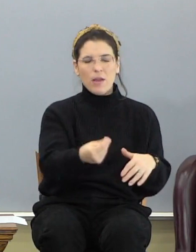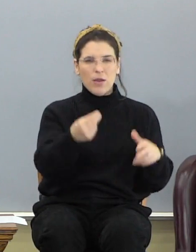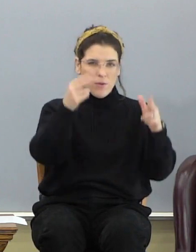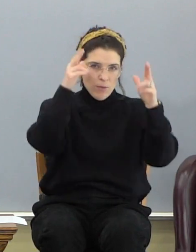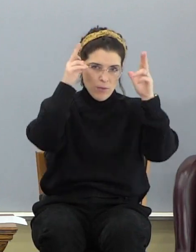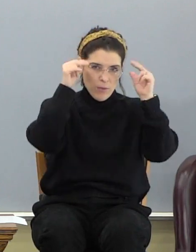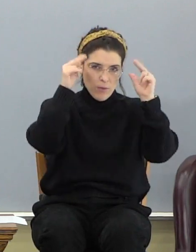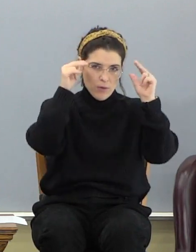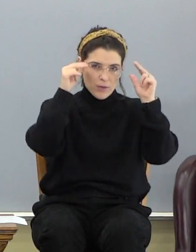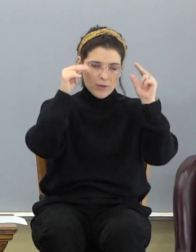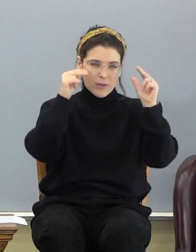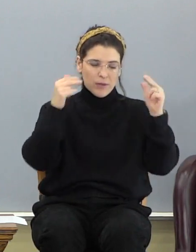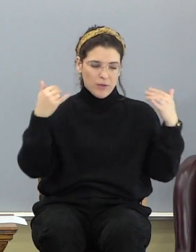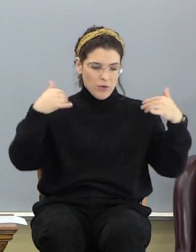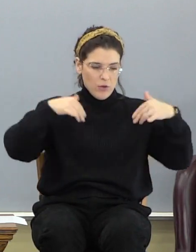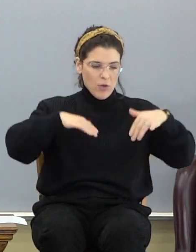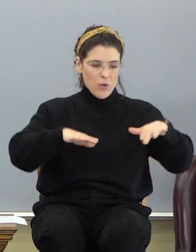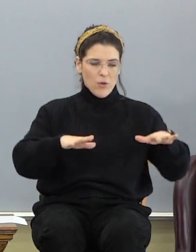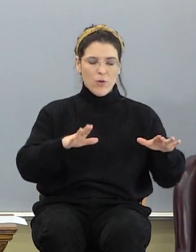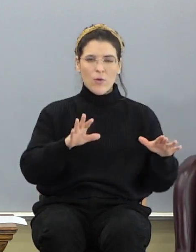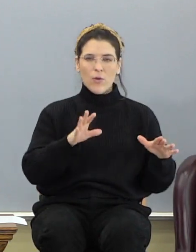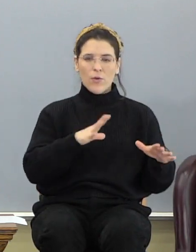clothed in fine linen.